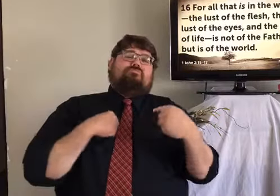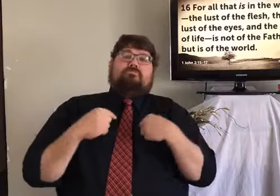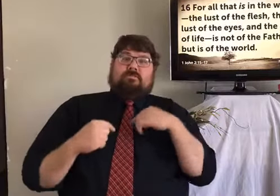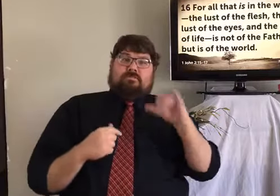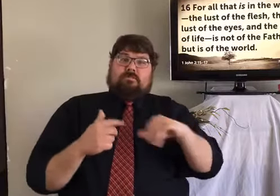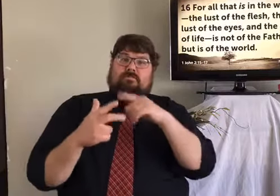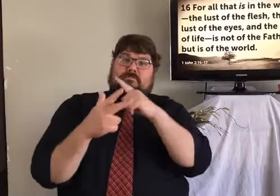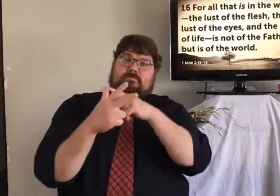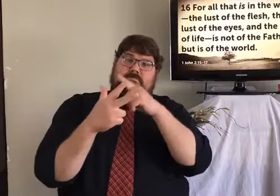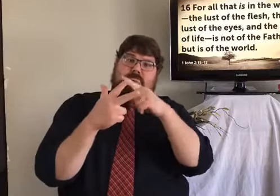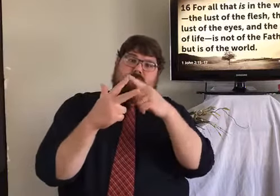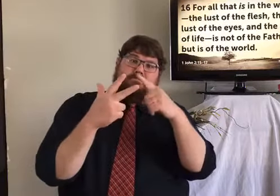And the pride of life.